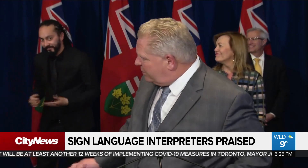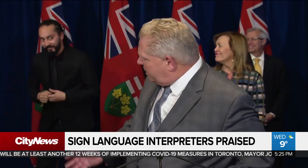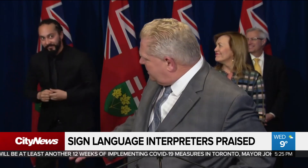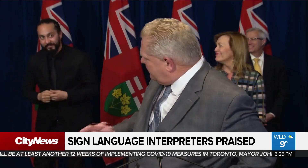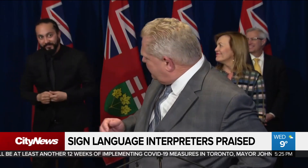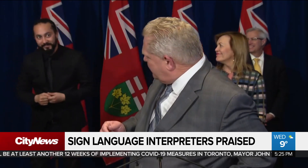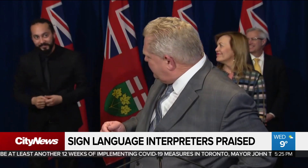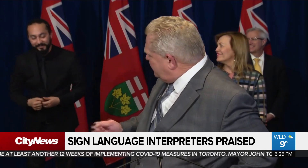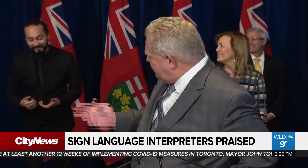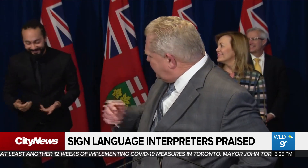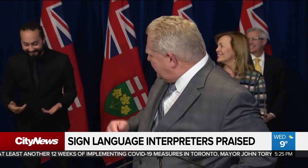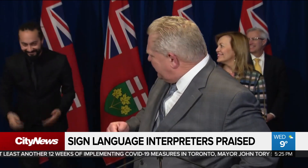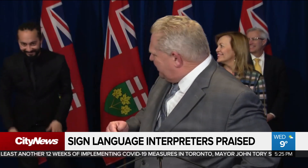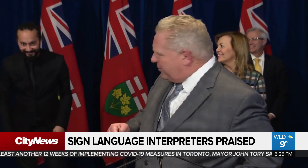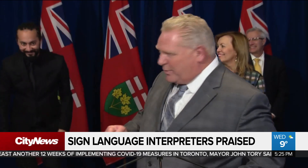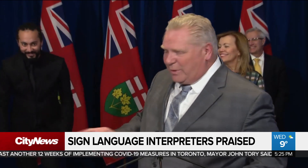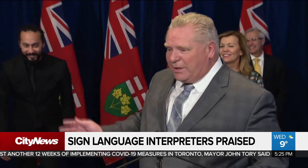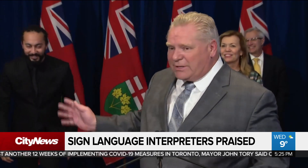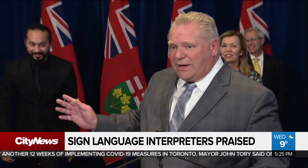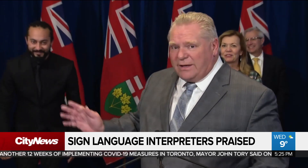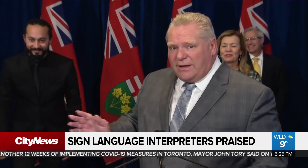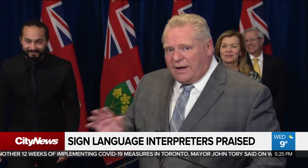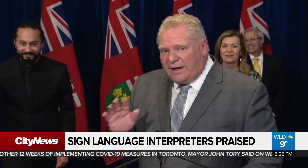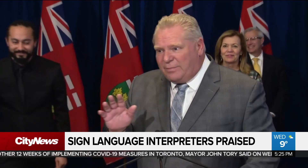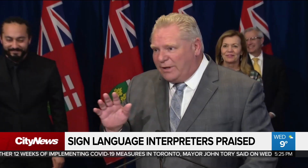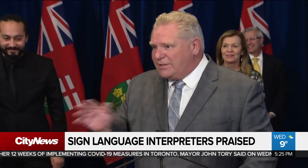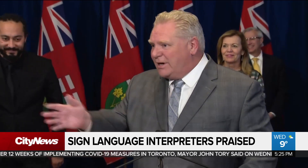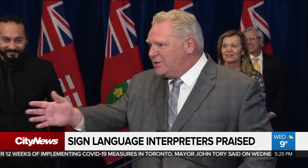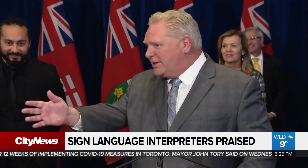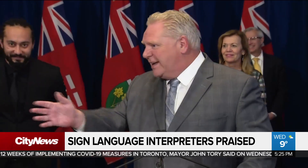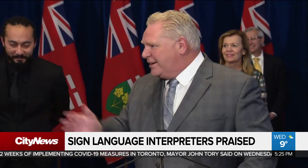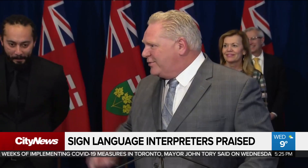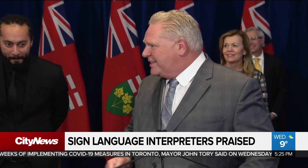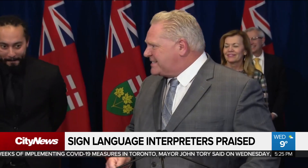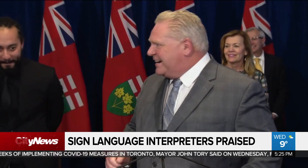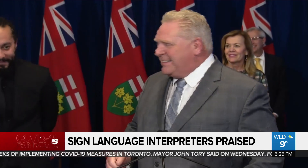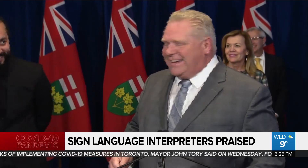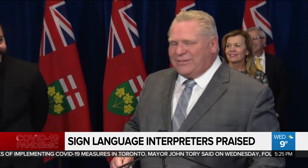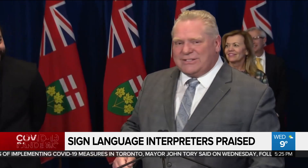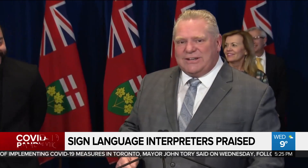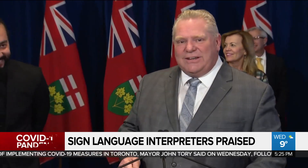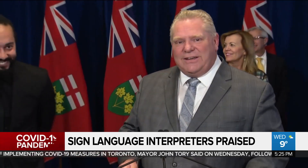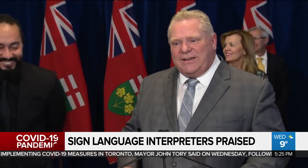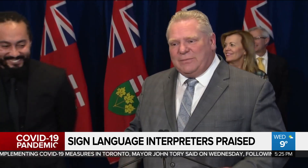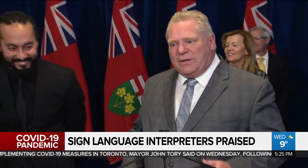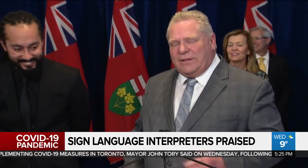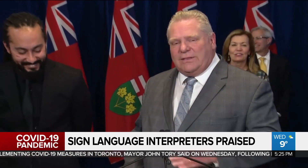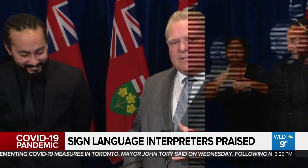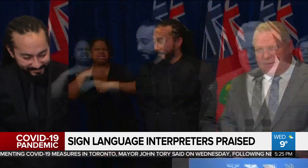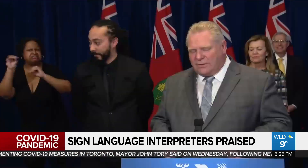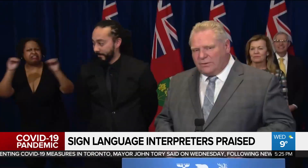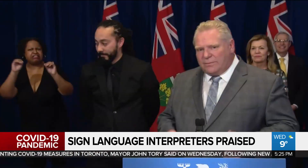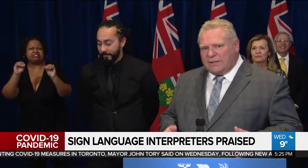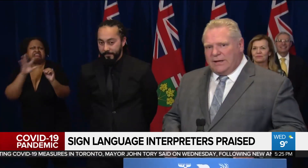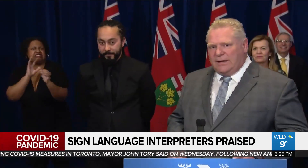Today, Christopher was surprised to receive thanks from Premier Ford during his daily update. I told him today